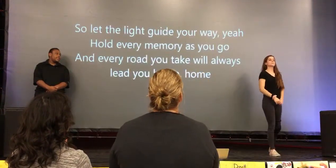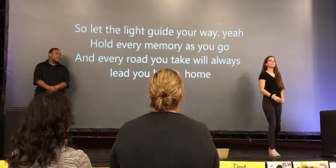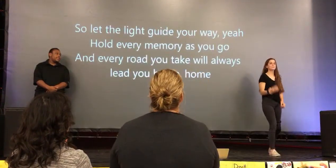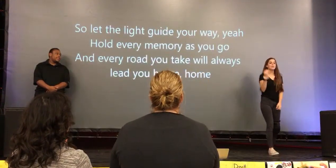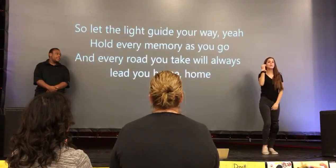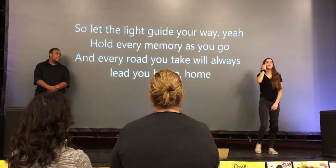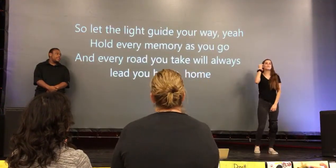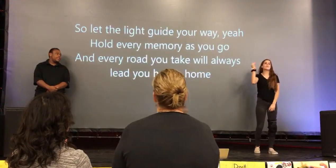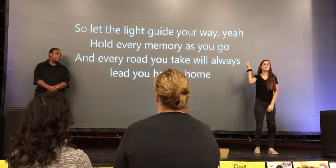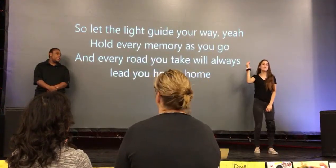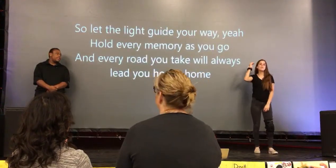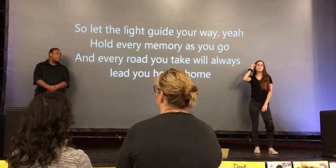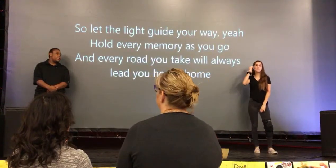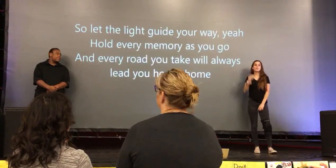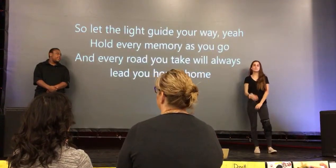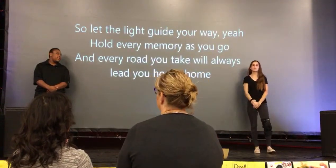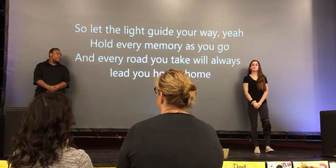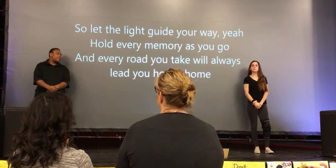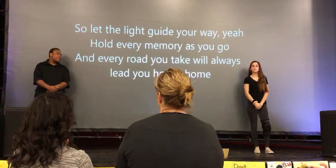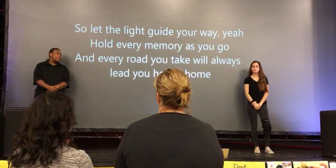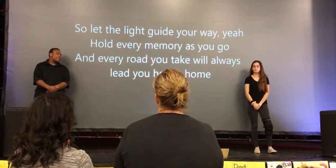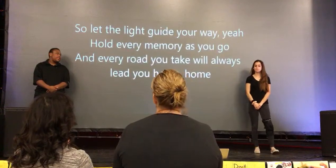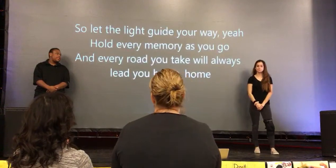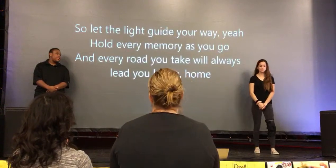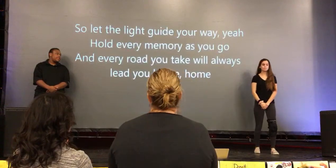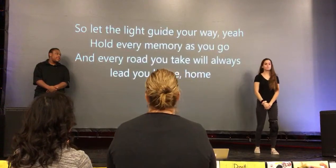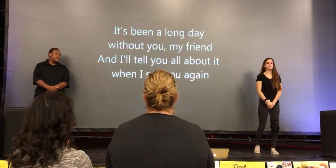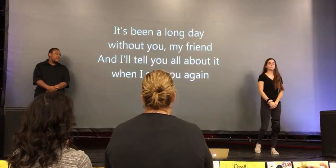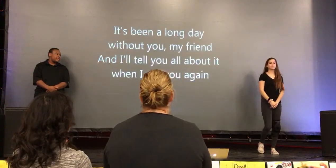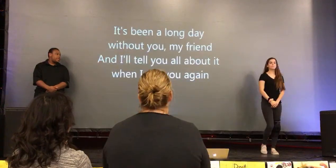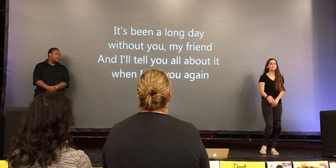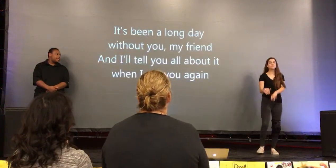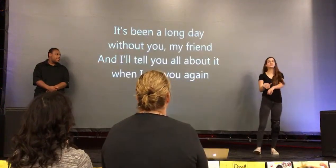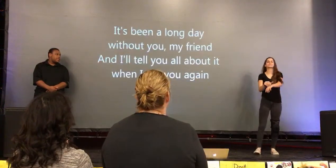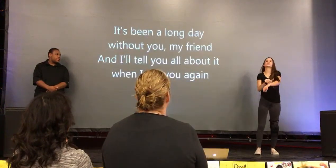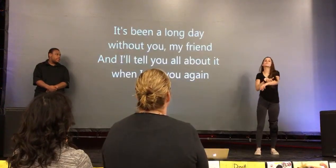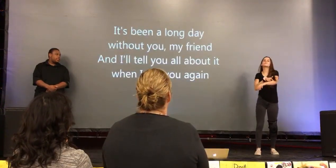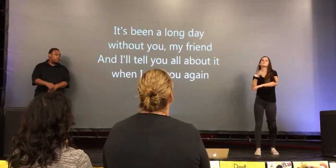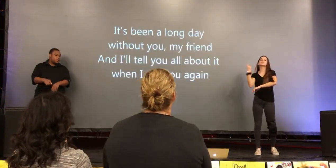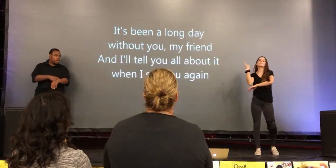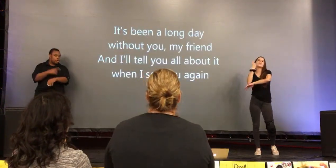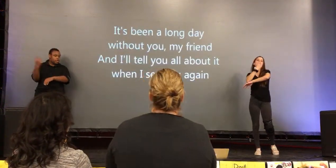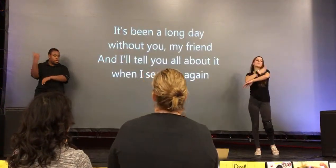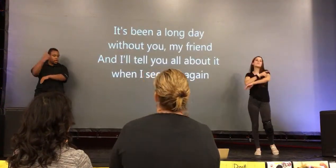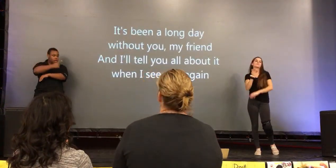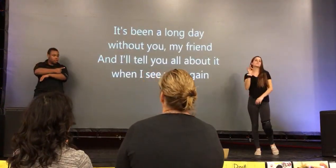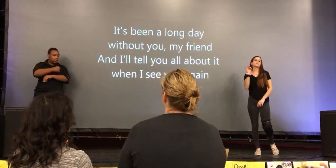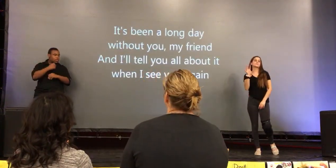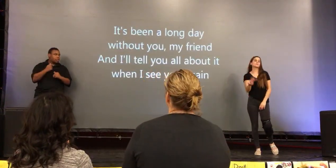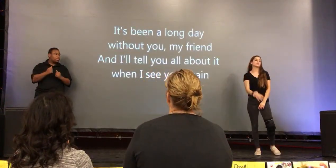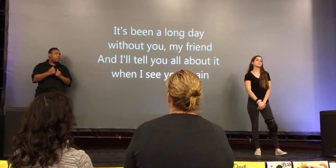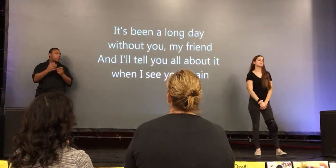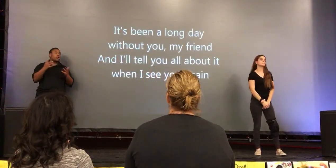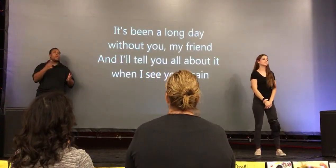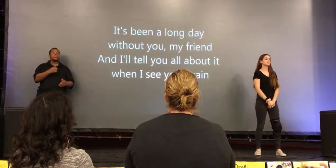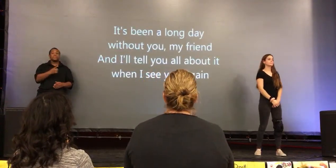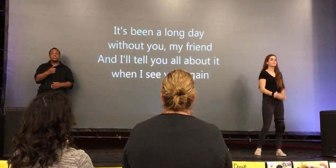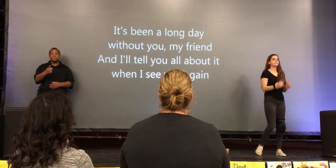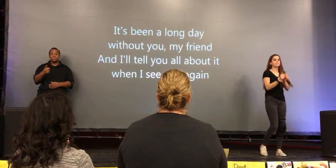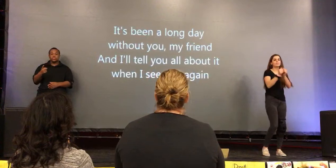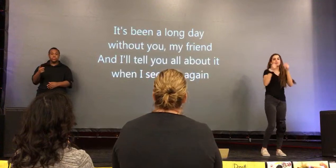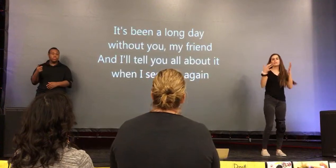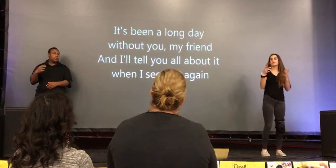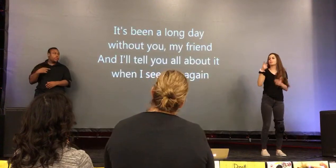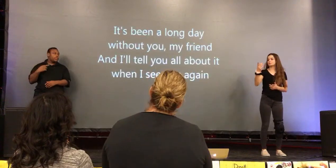friend It's been a long day,